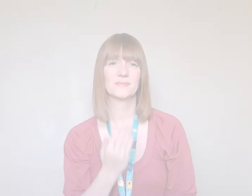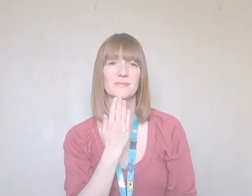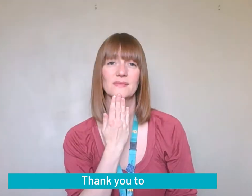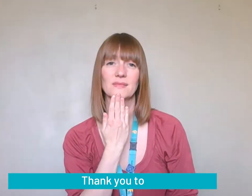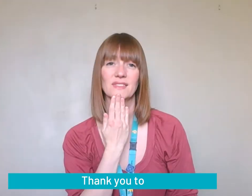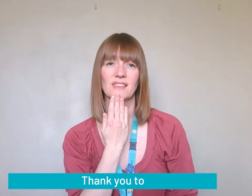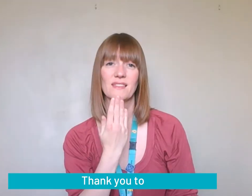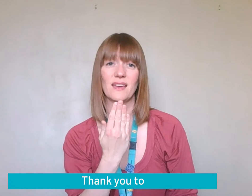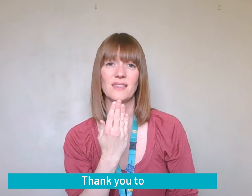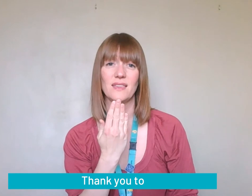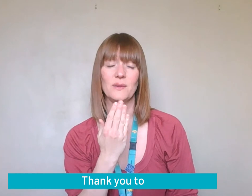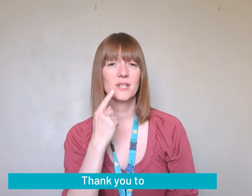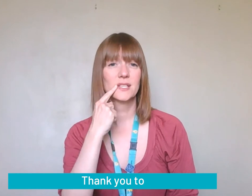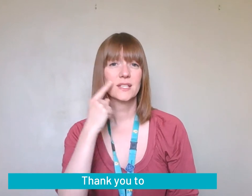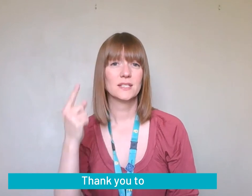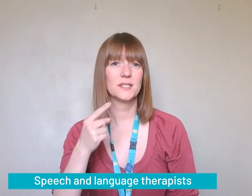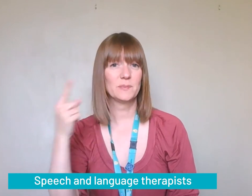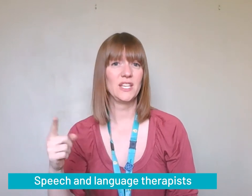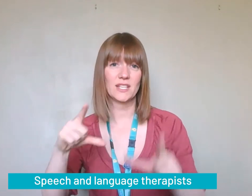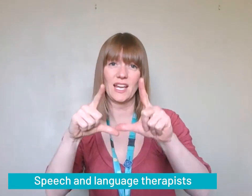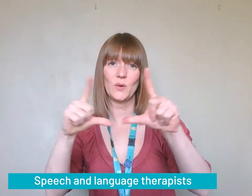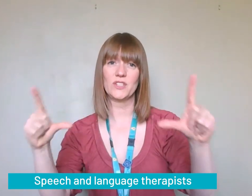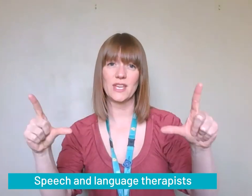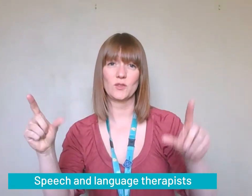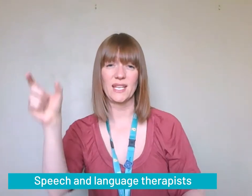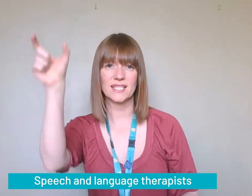Thank you to speech and language therapists.